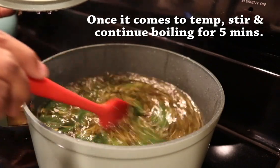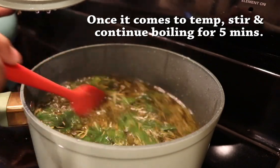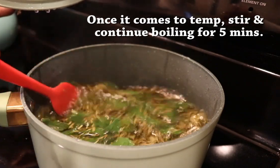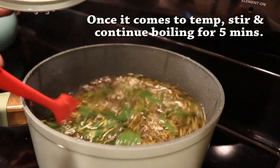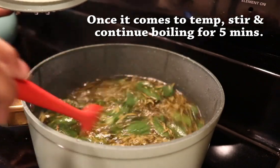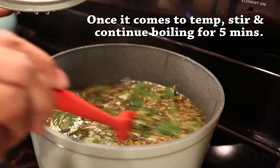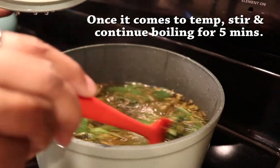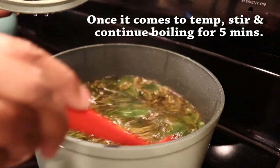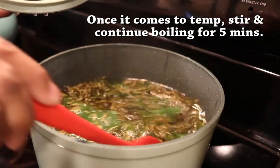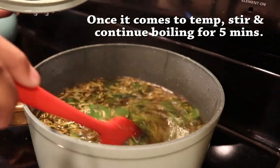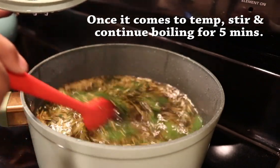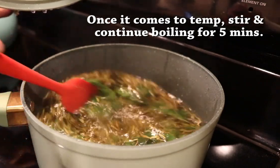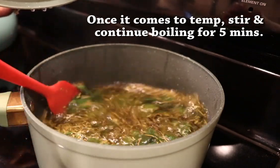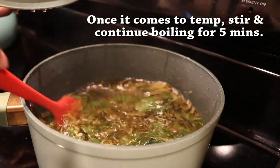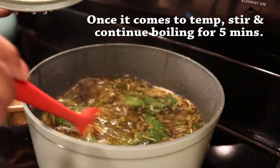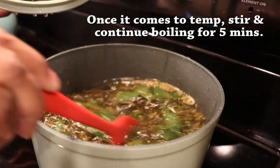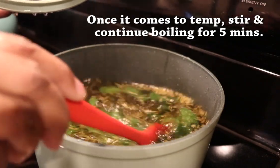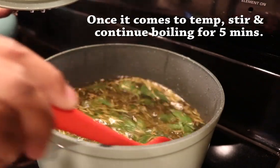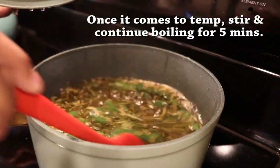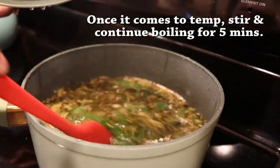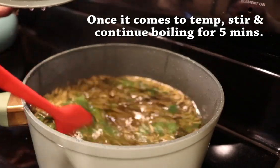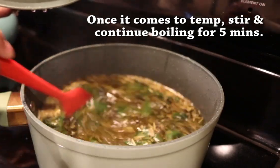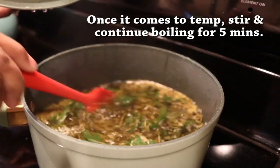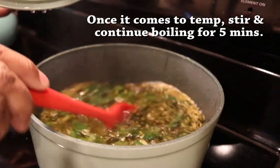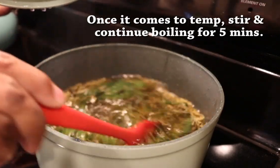And then let it continue to boil for five minutes.